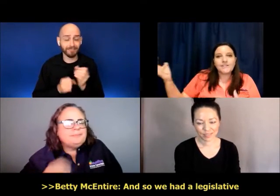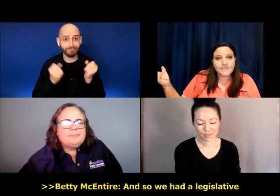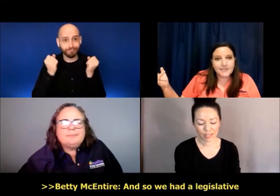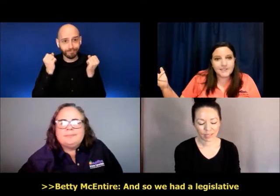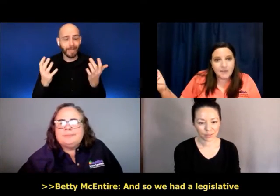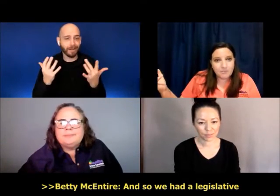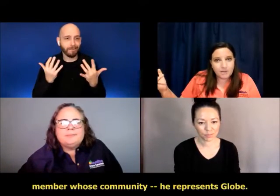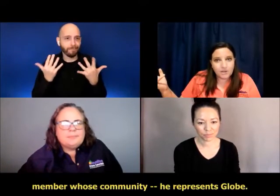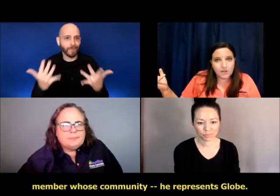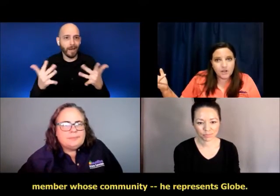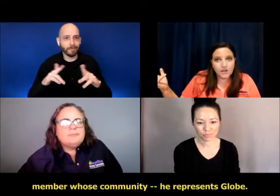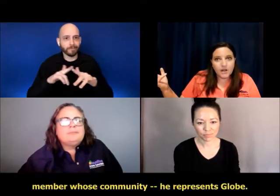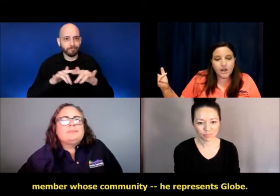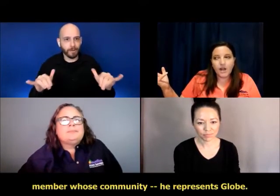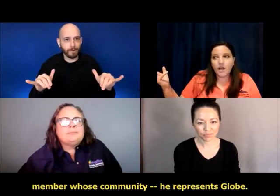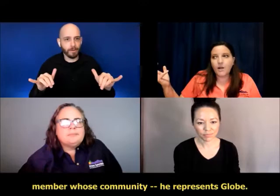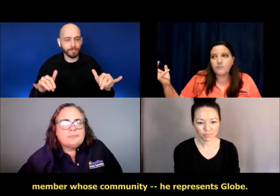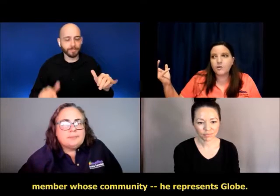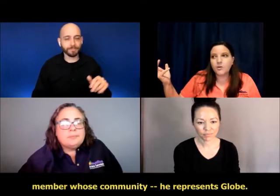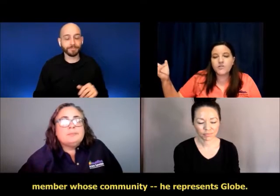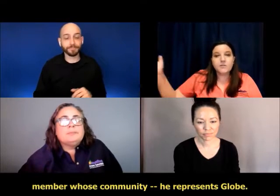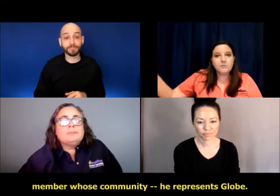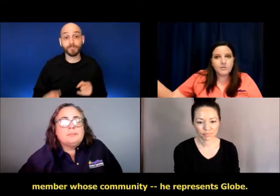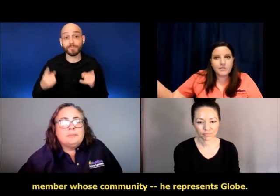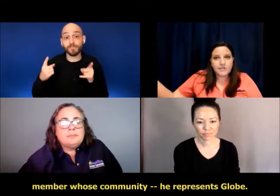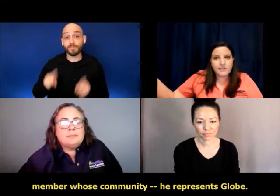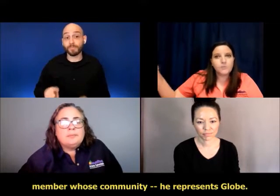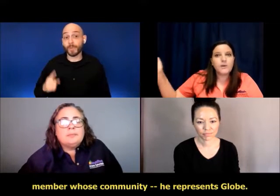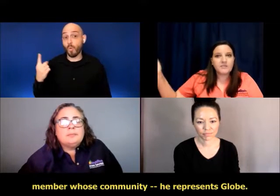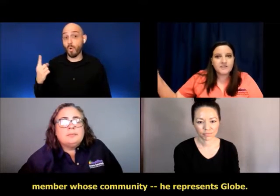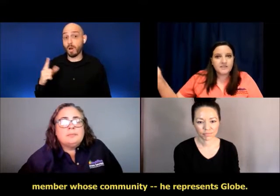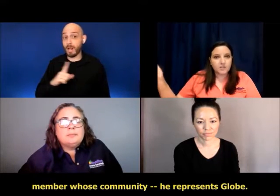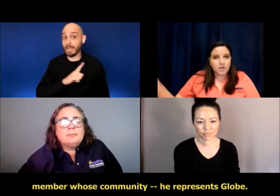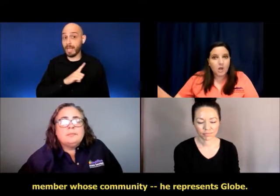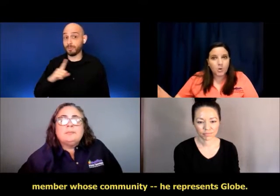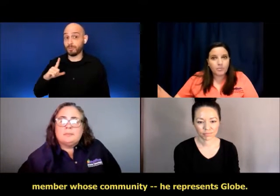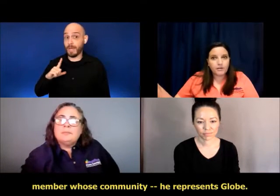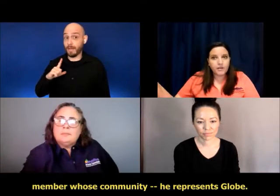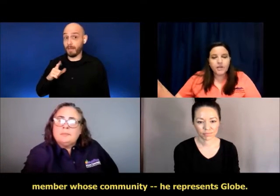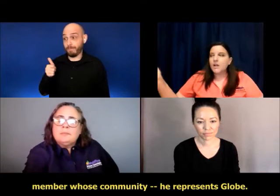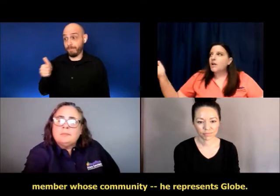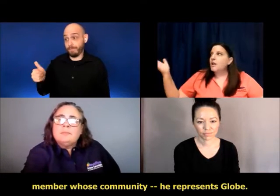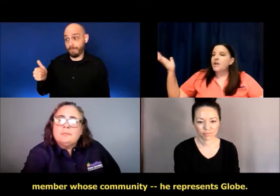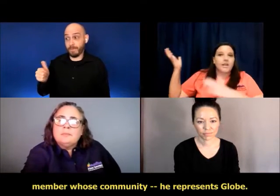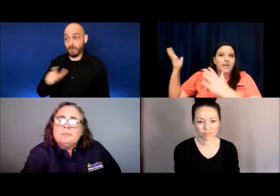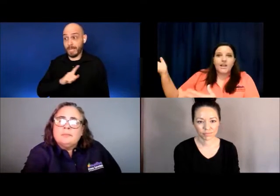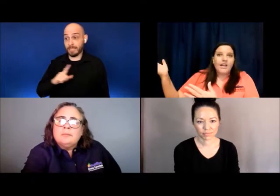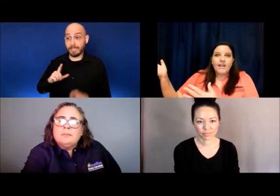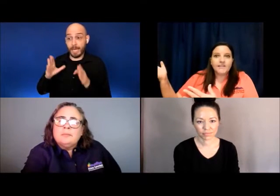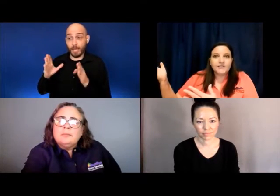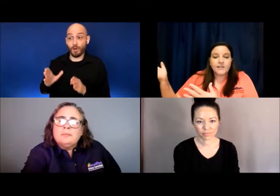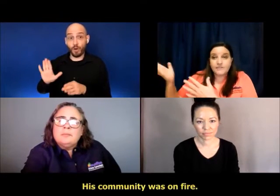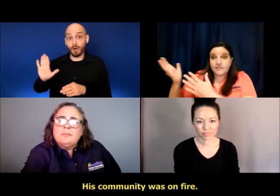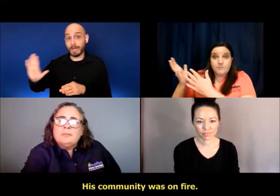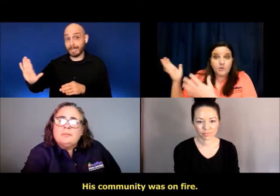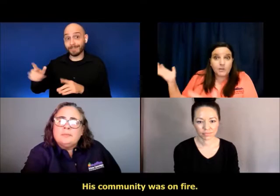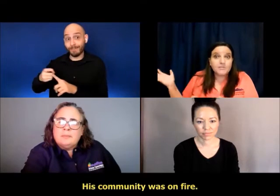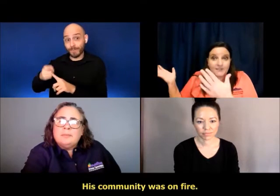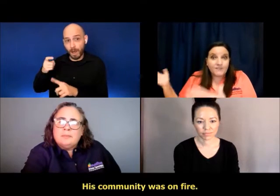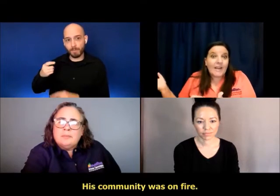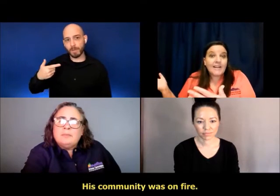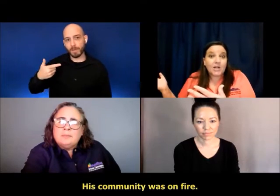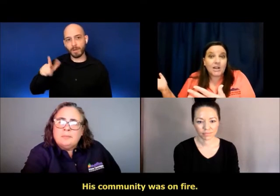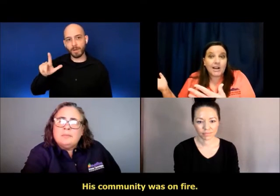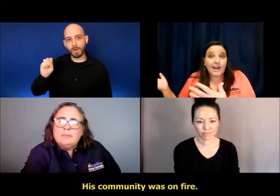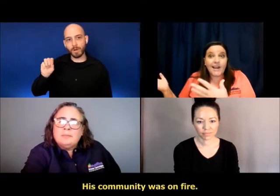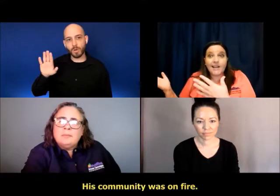had a legislative member whose community, he represents Globe, his community